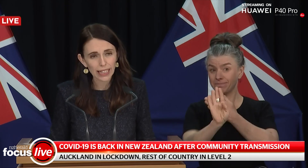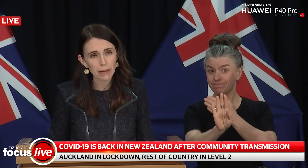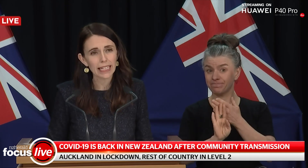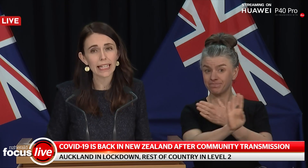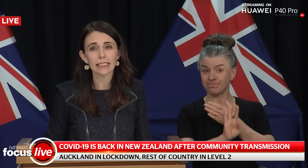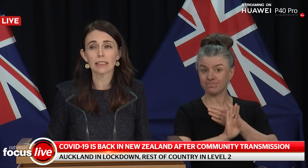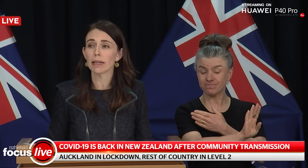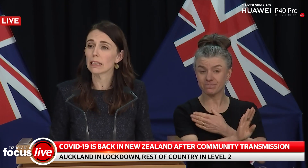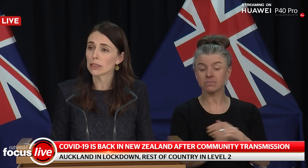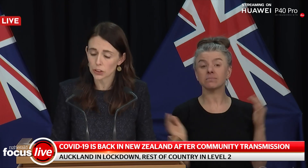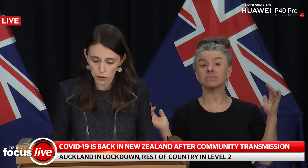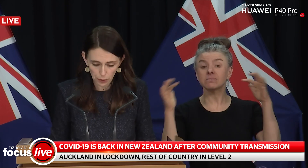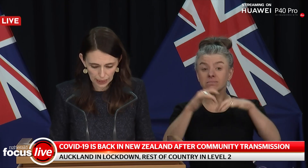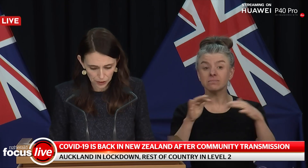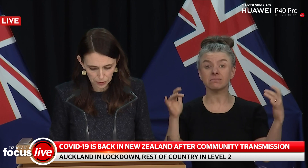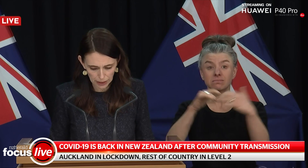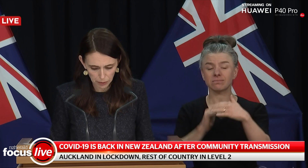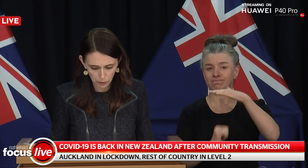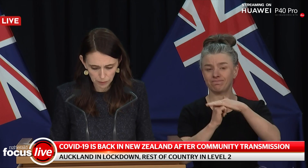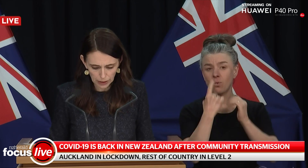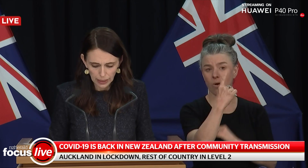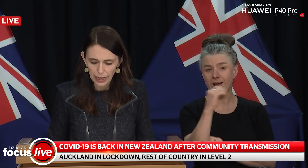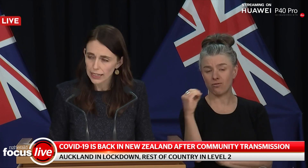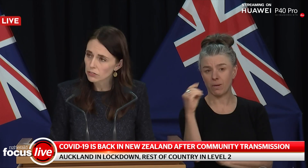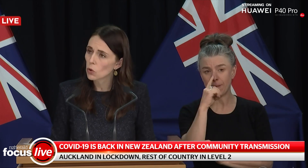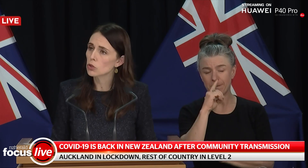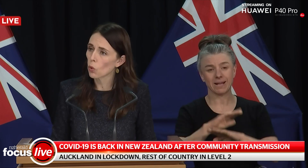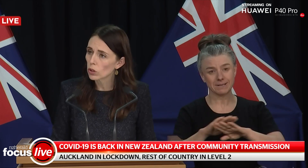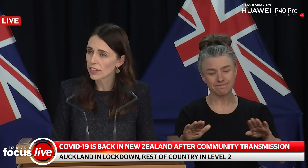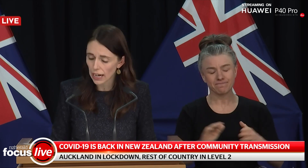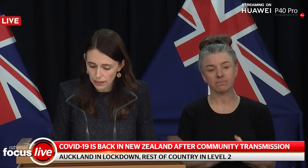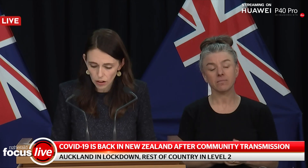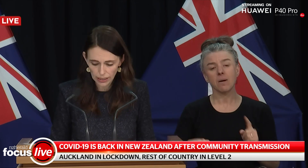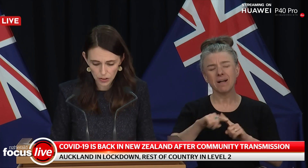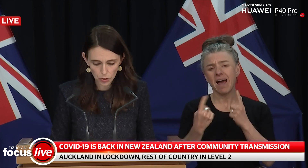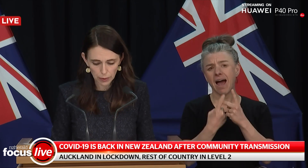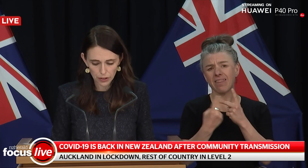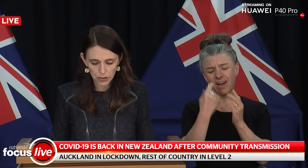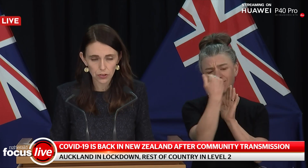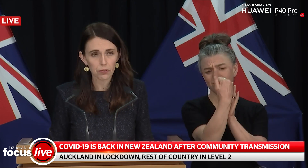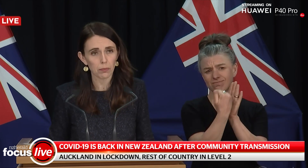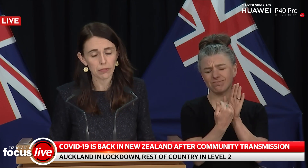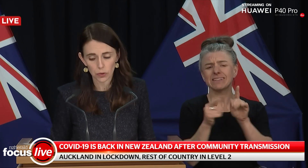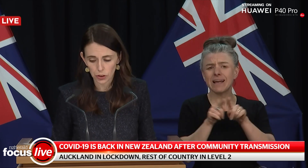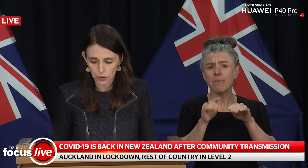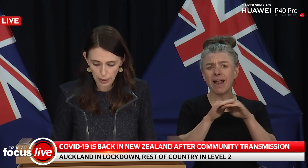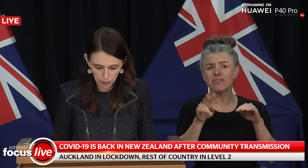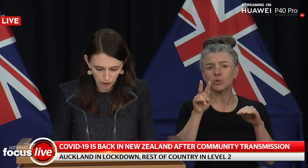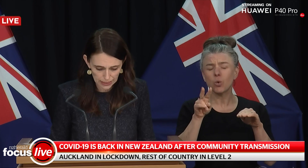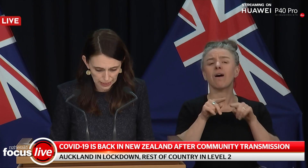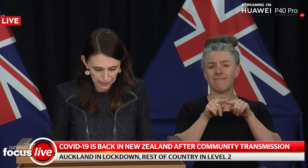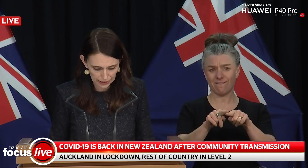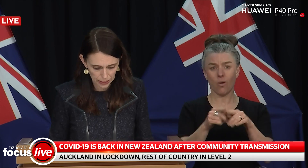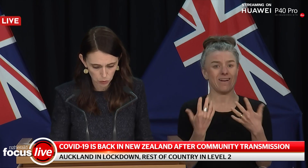that time will need to be limited to 100 people and of course all of the other guidance you'll be used to from Level 2